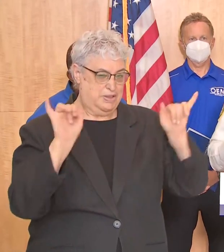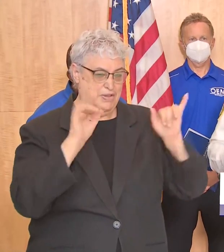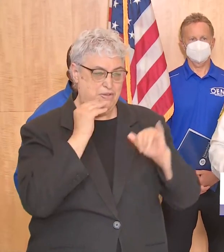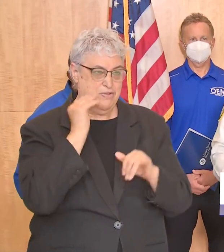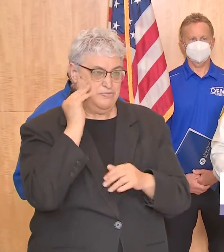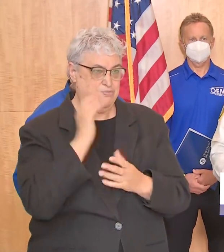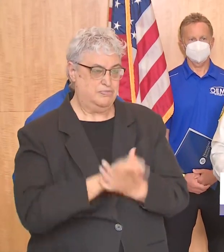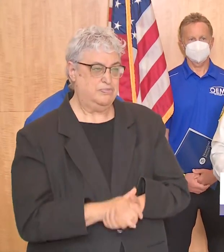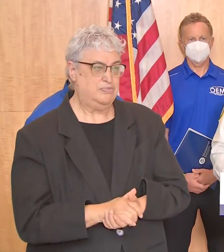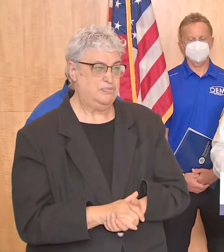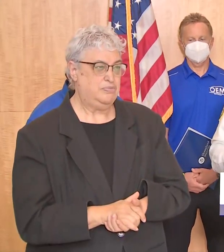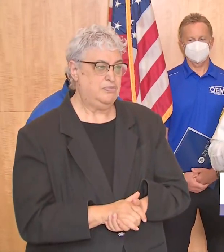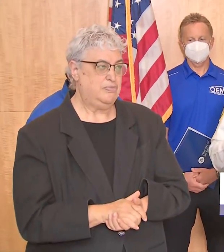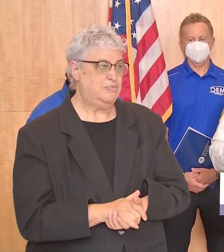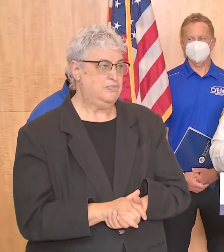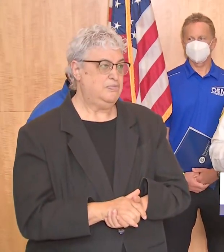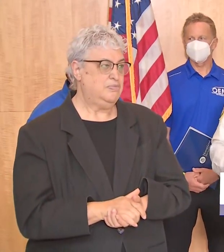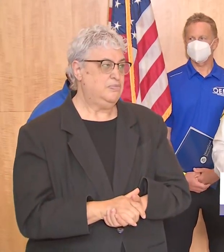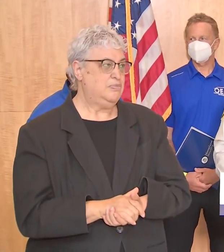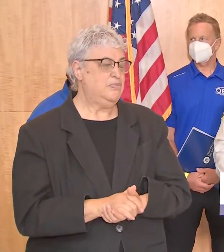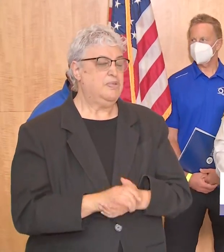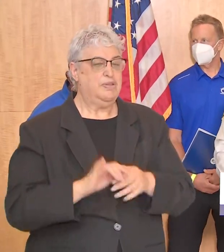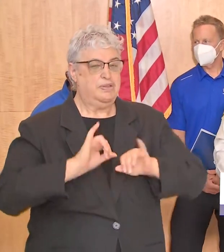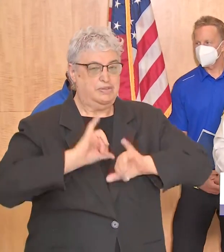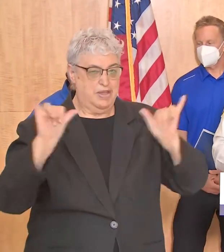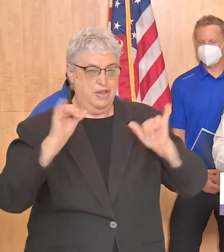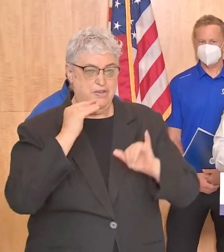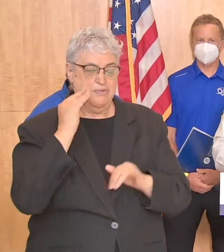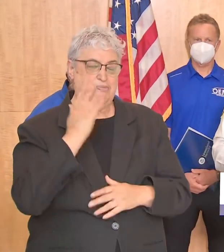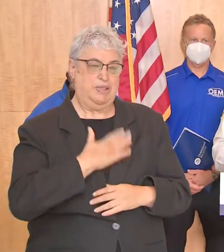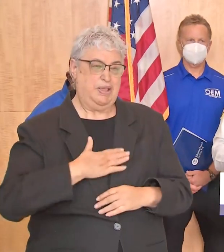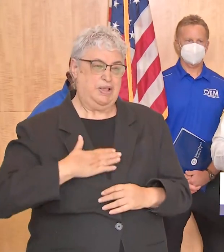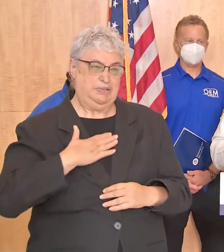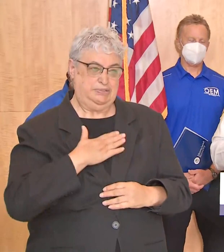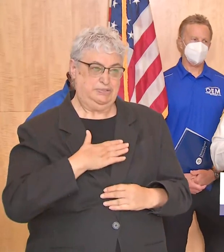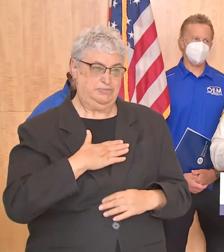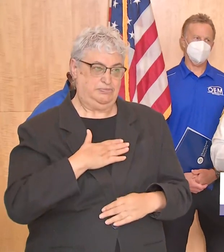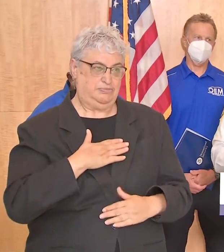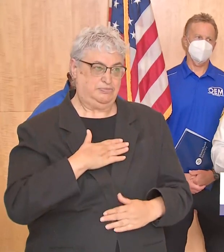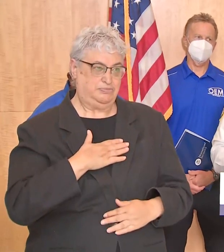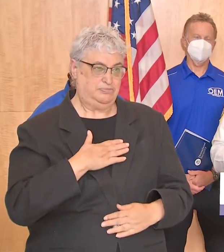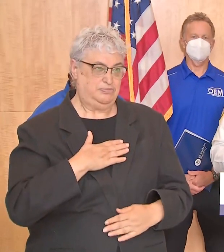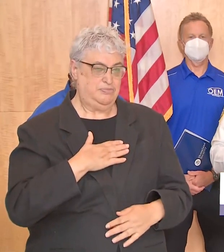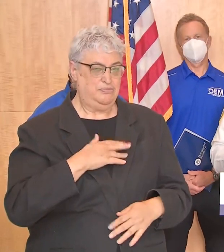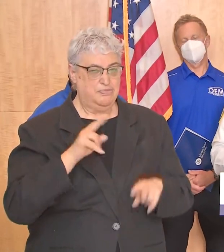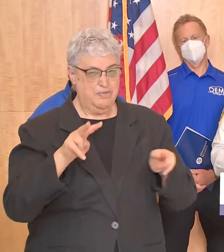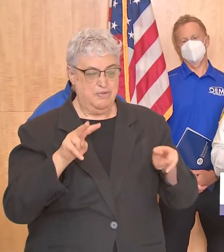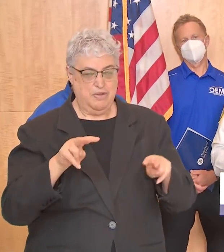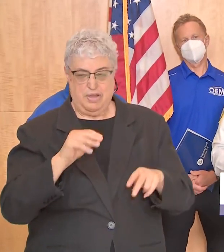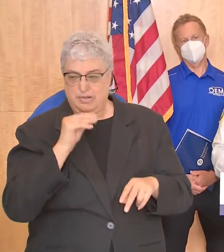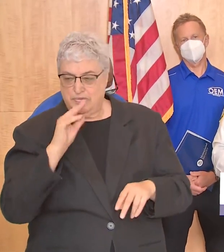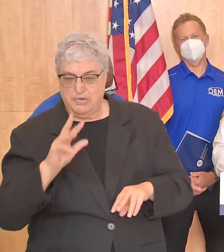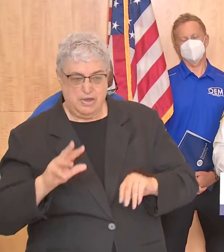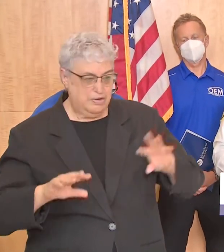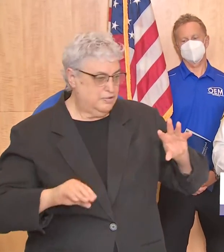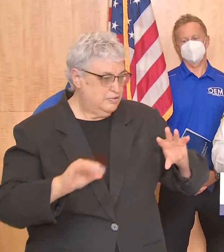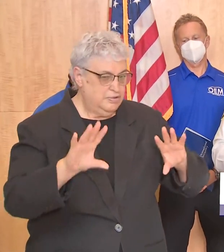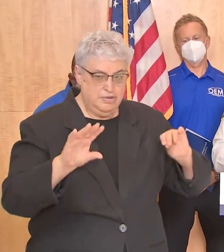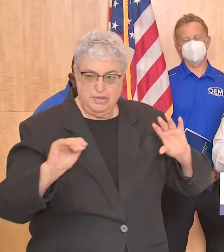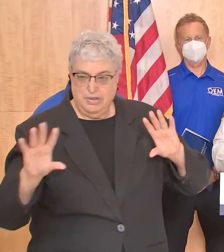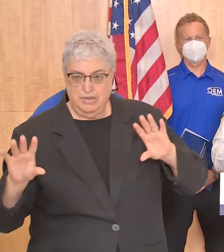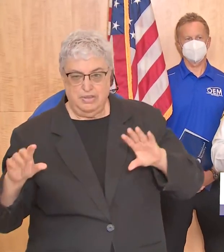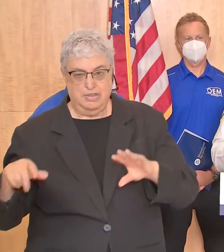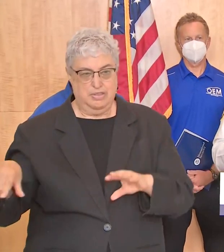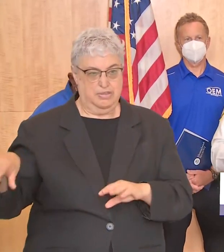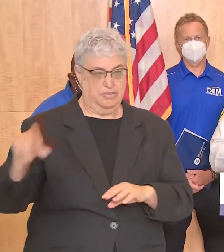encourage our our community to to shelter in place but be vigilant for any changing conditions and if